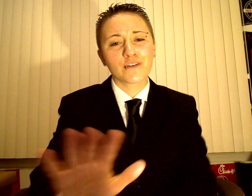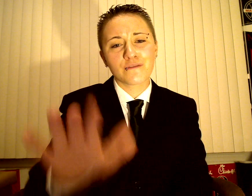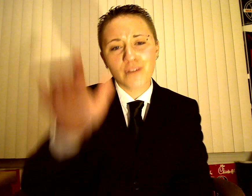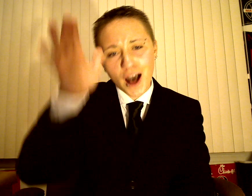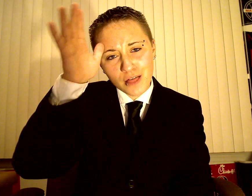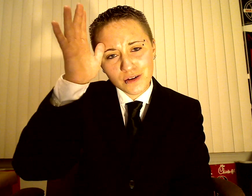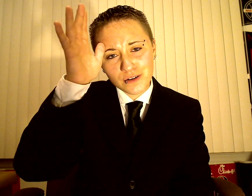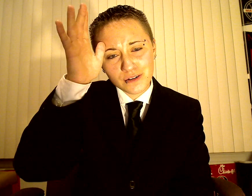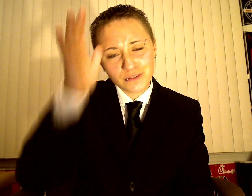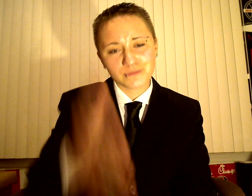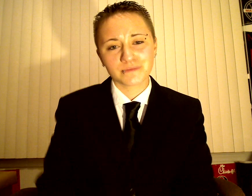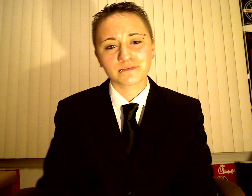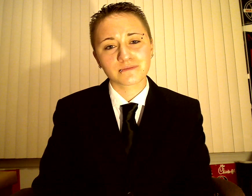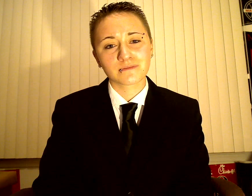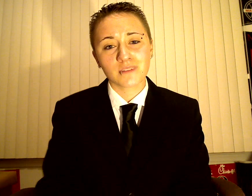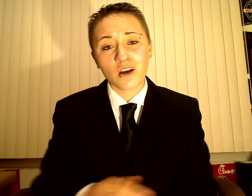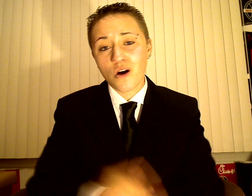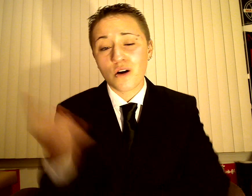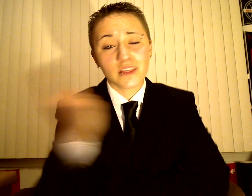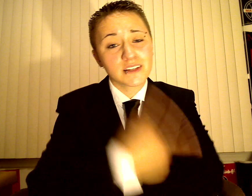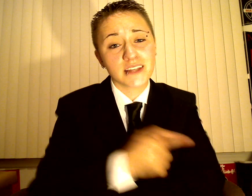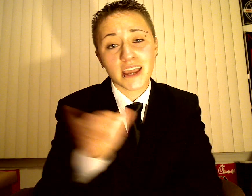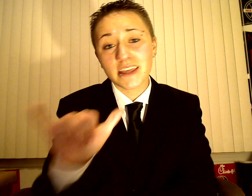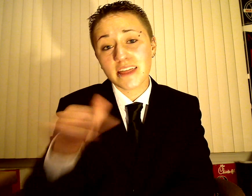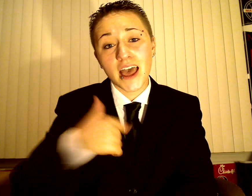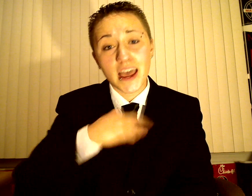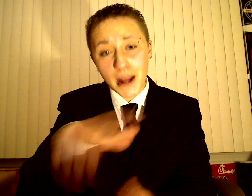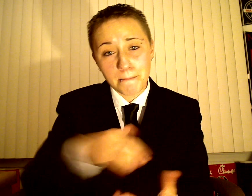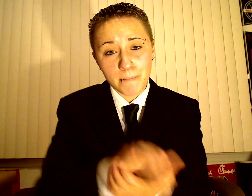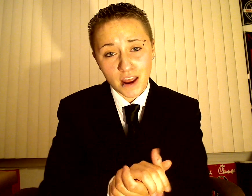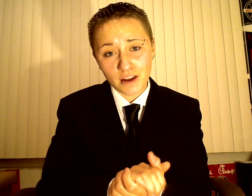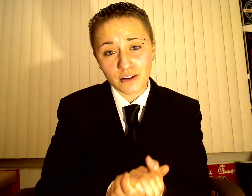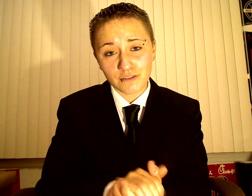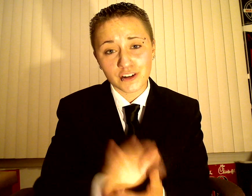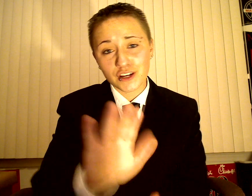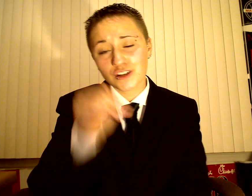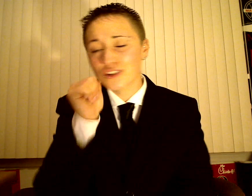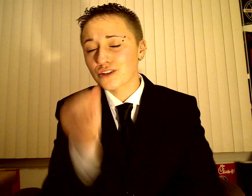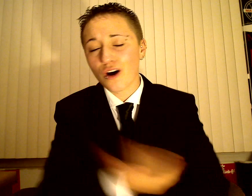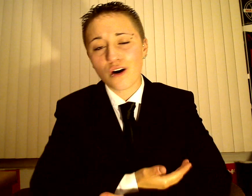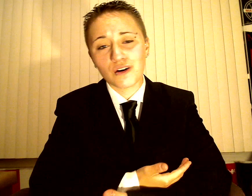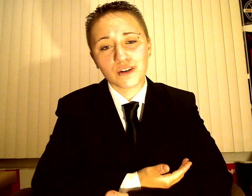her father On the day that I marry your daughter